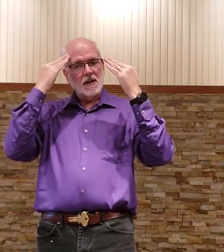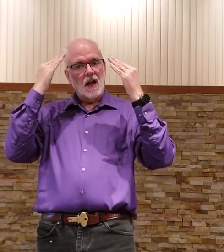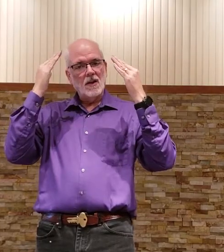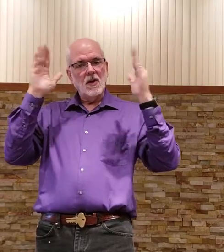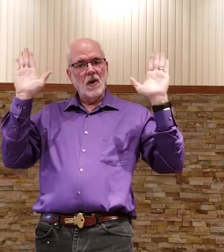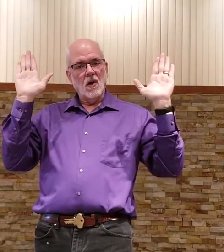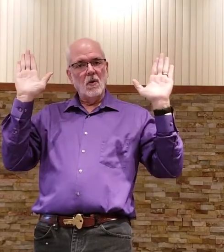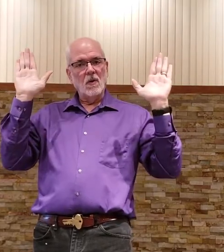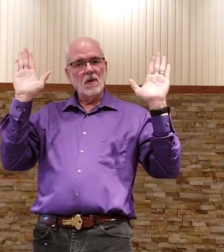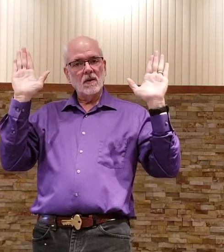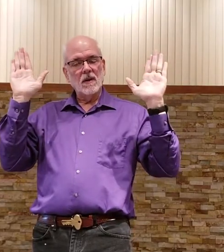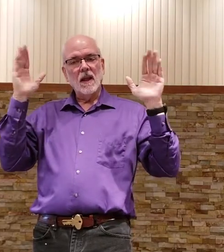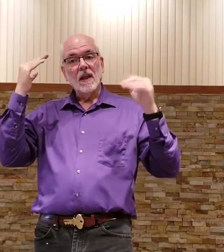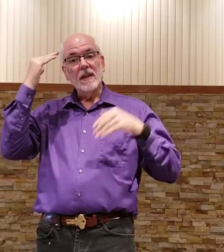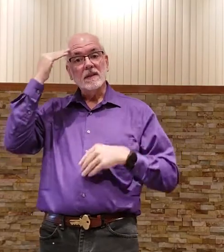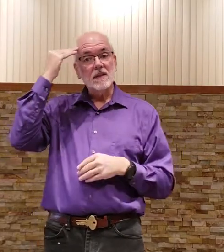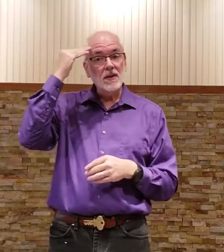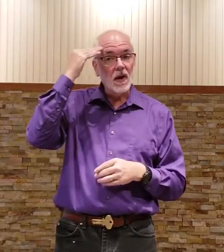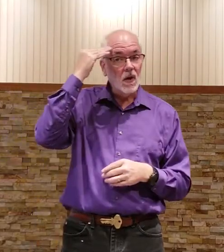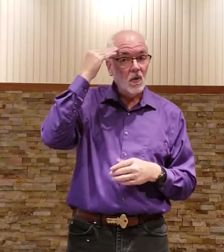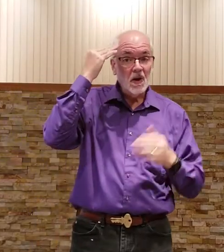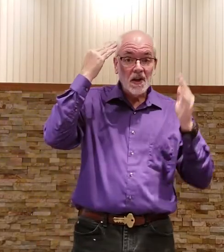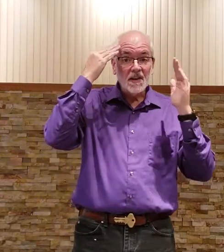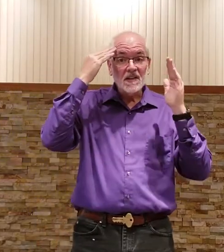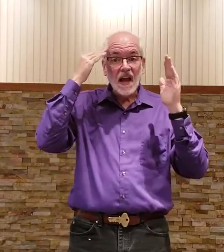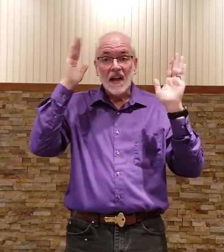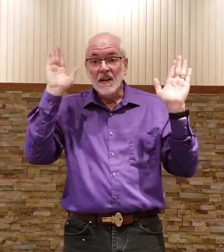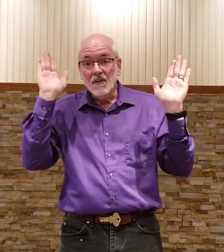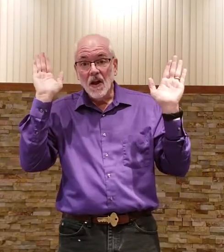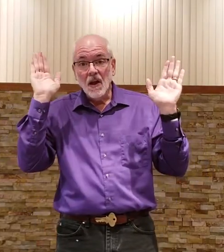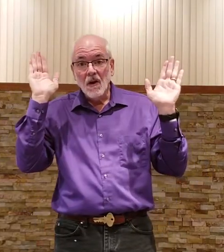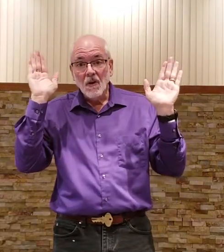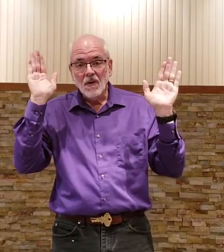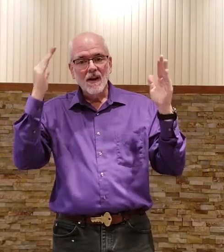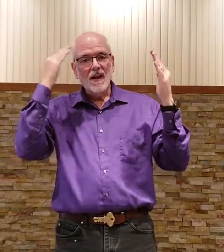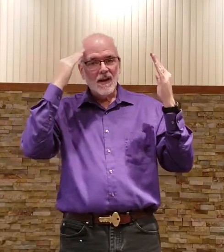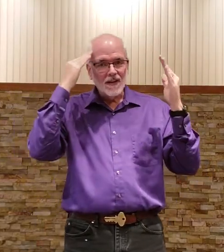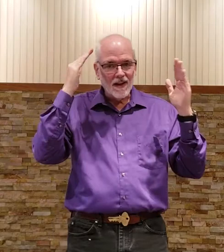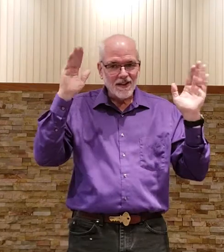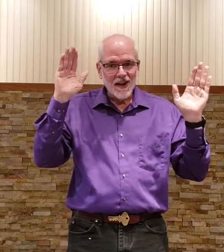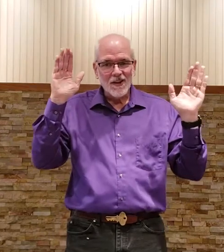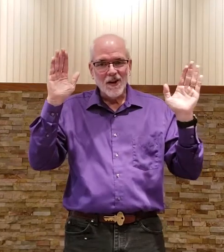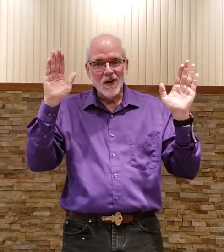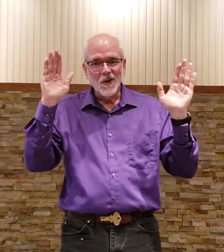not know this to know this i do know does not know